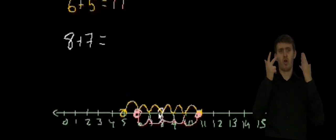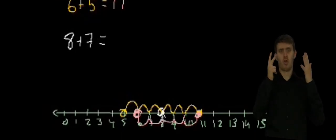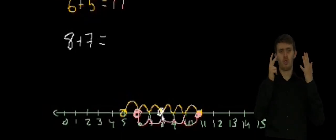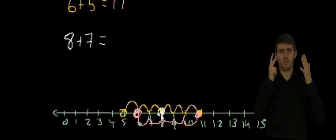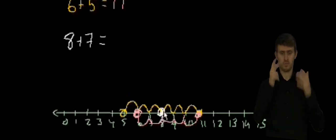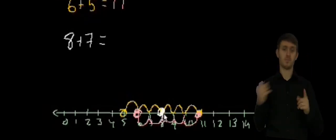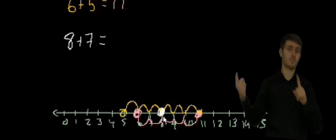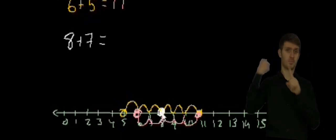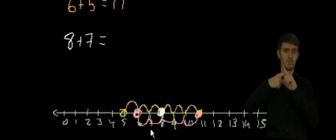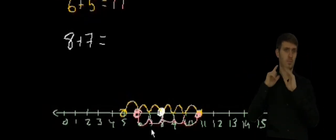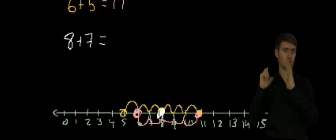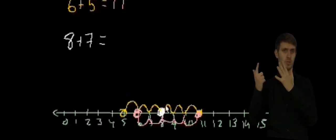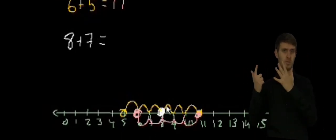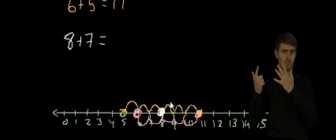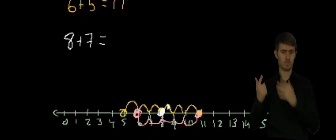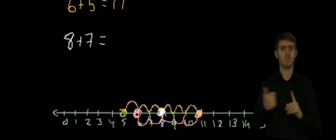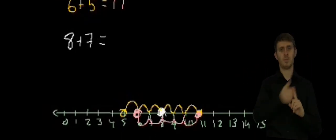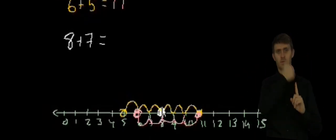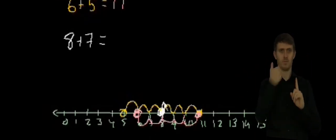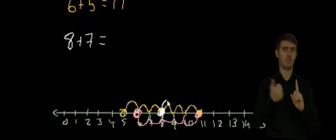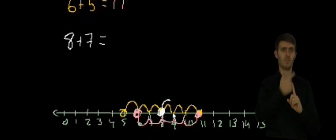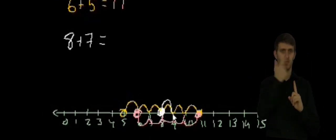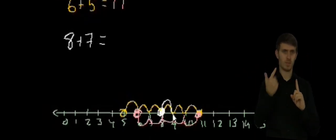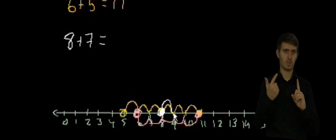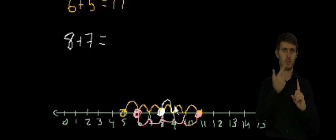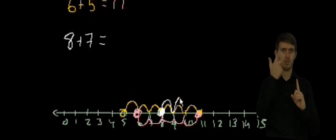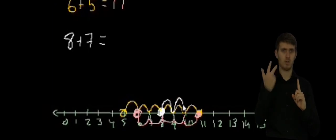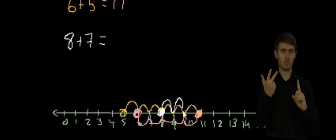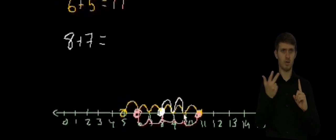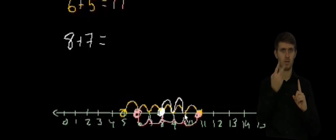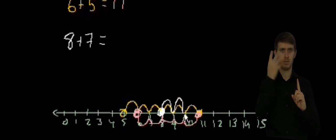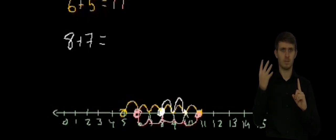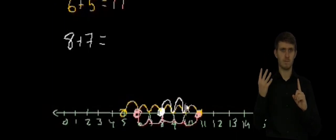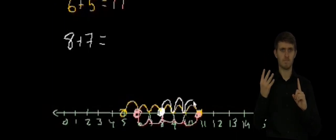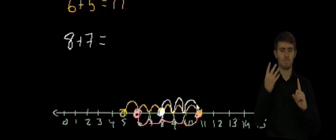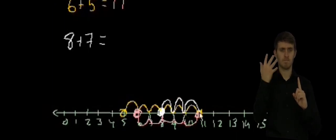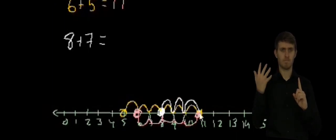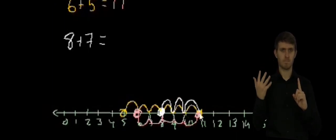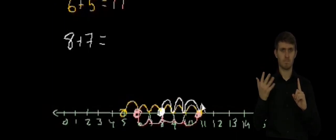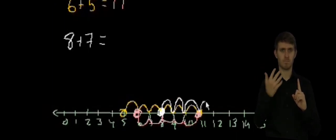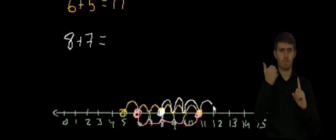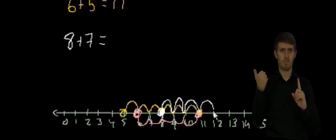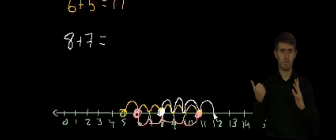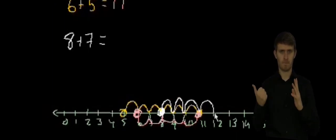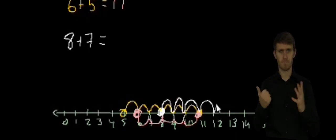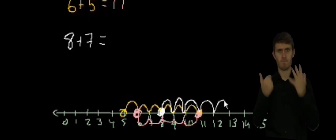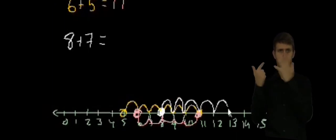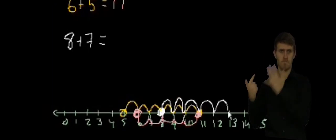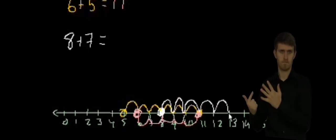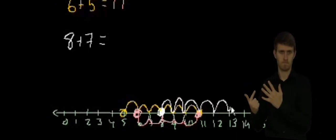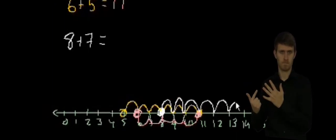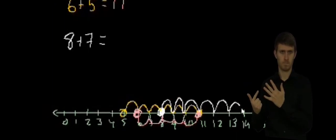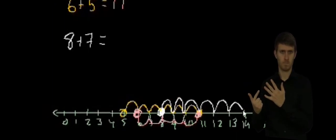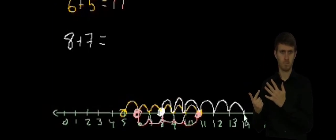right here, right? We're going to add 7 to it. 1, 2, 3, 4,